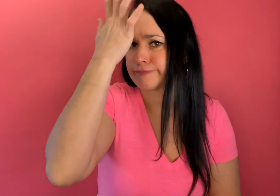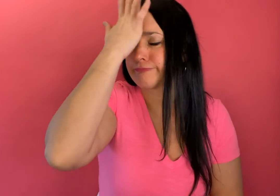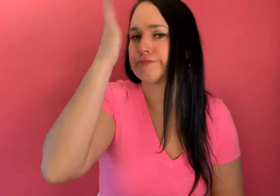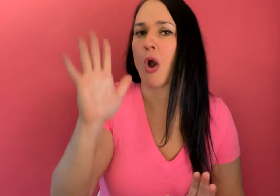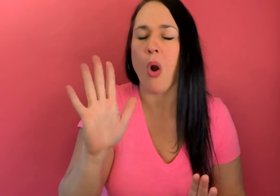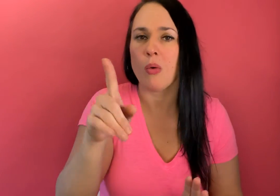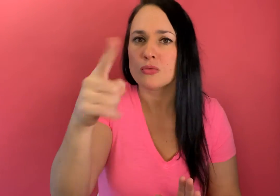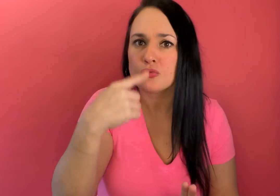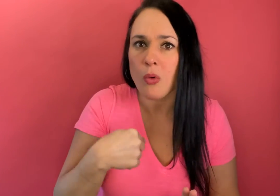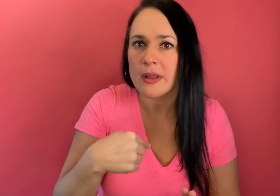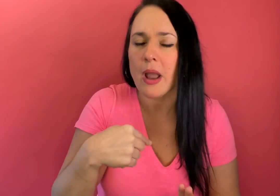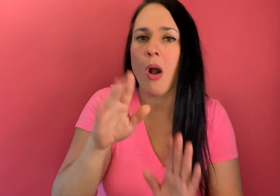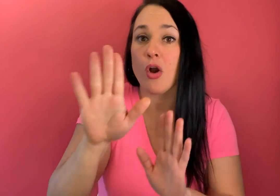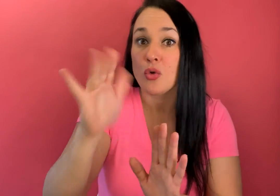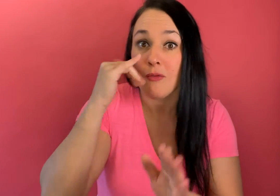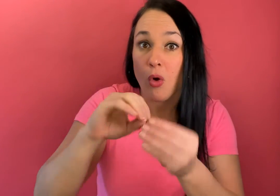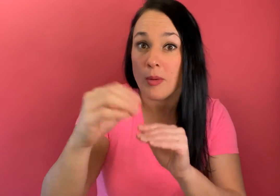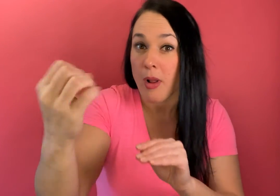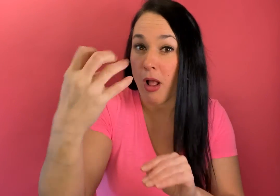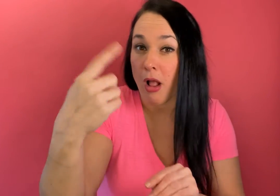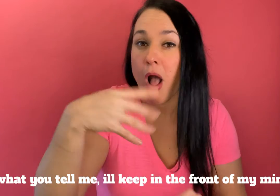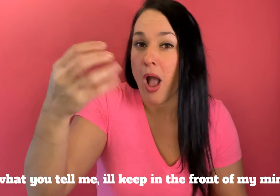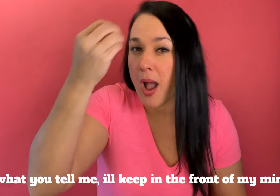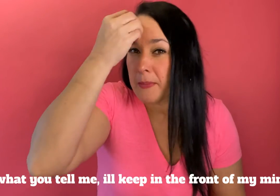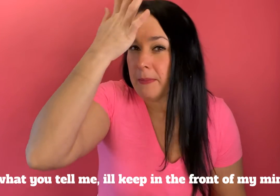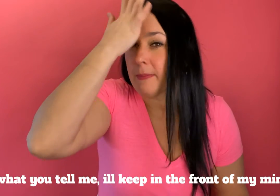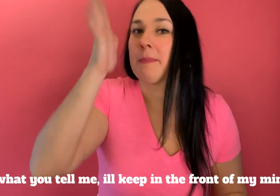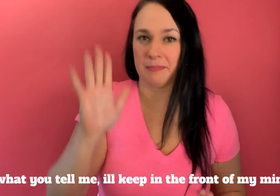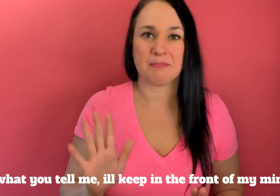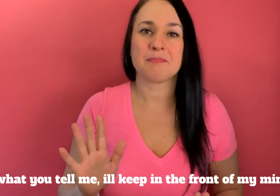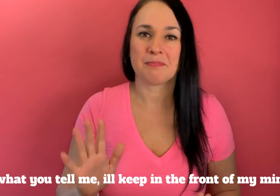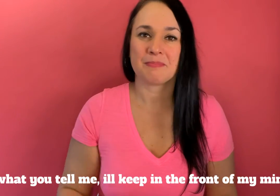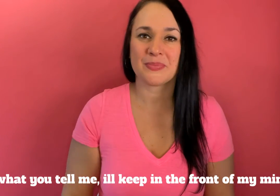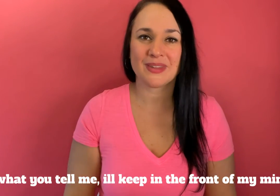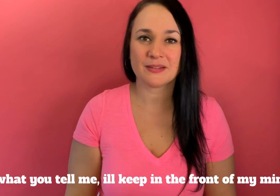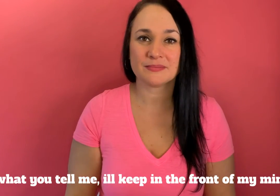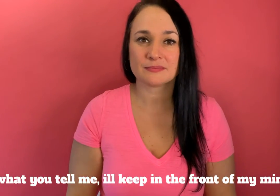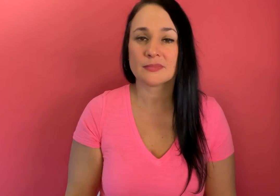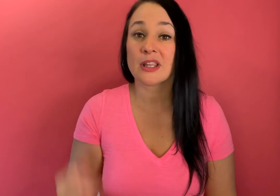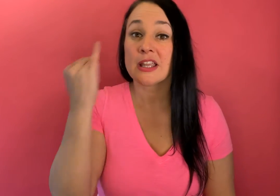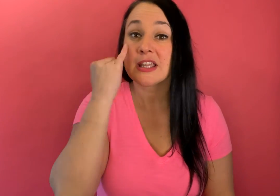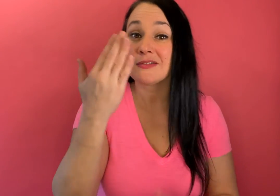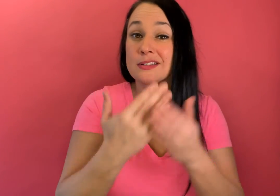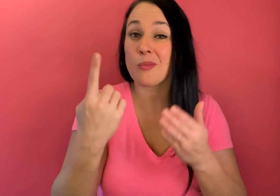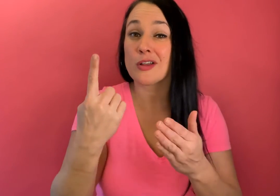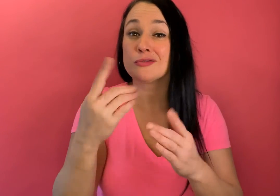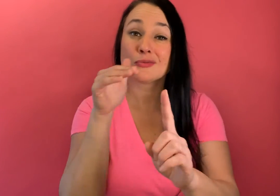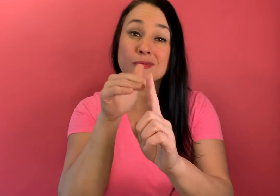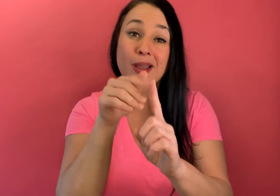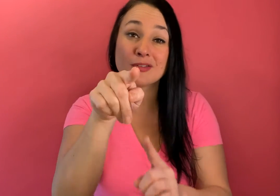to put it down oh your phone number you told me this i'll put it down in my mind if someone's reminding you